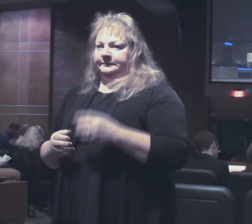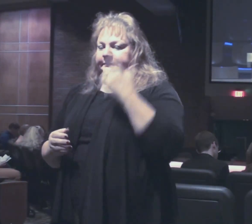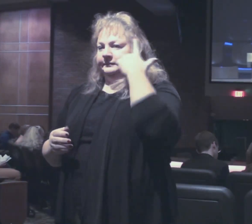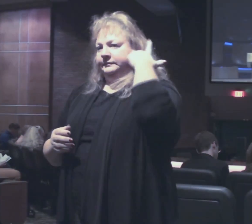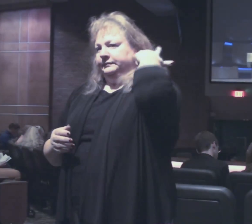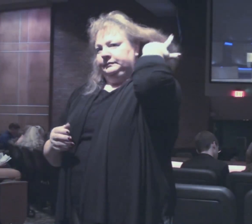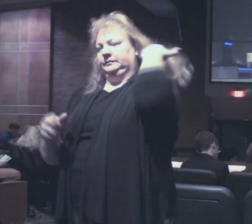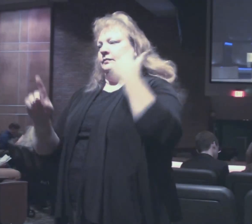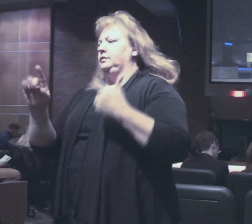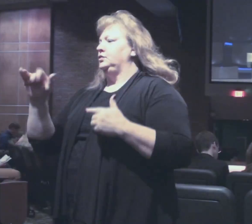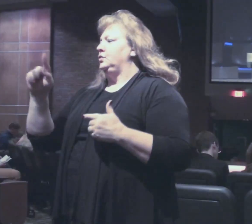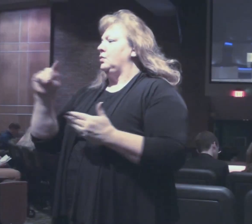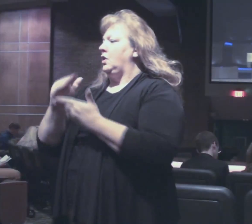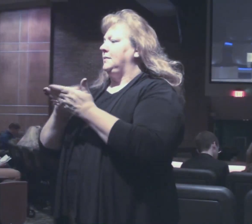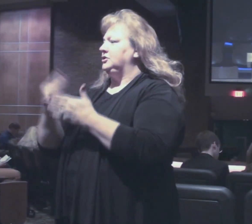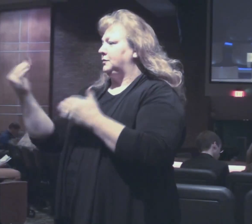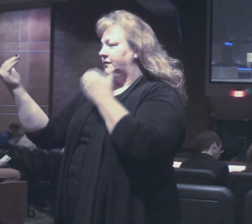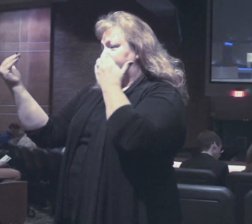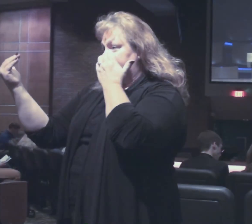Deuteronomy chapter 15.